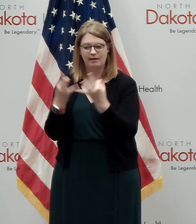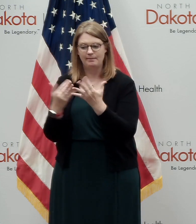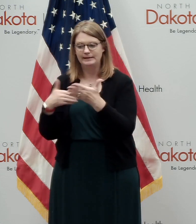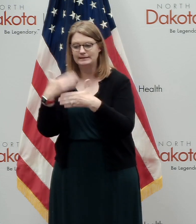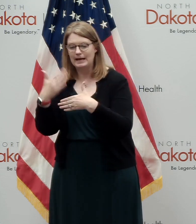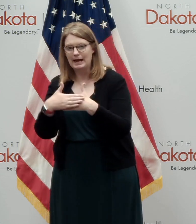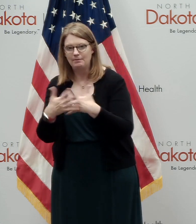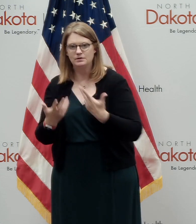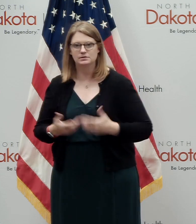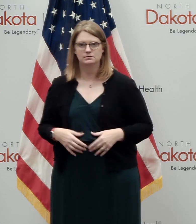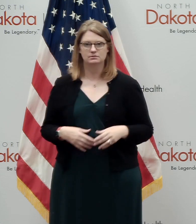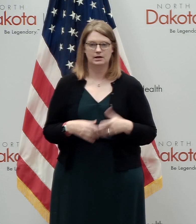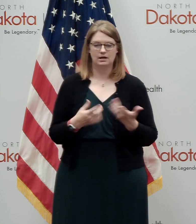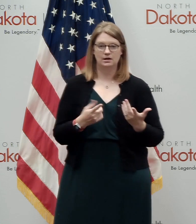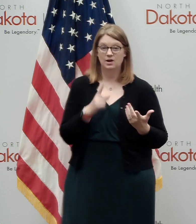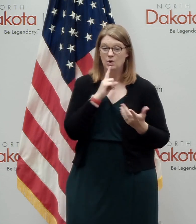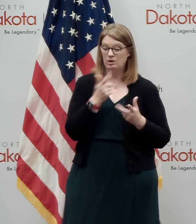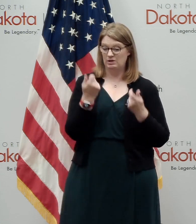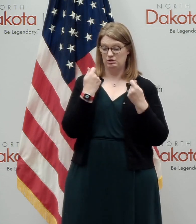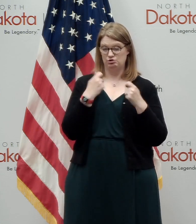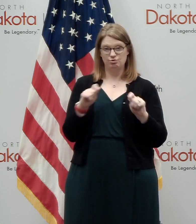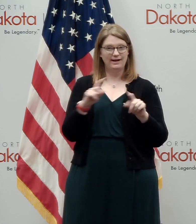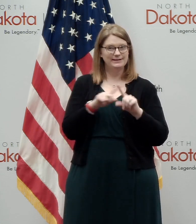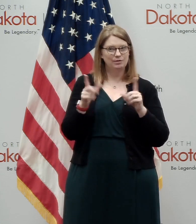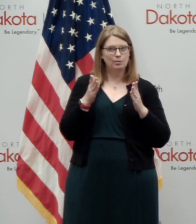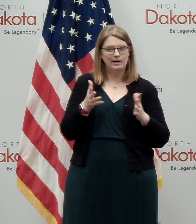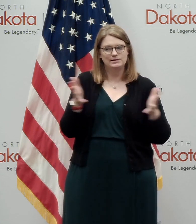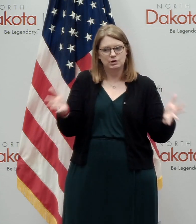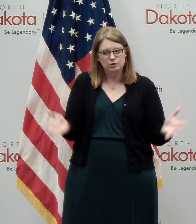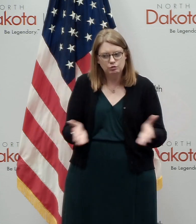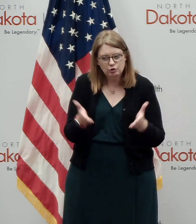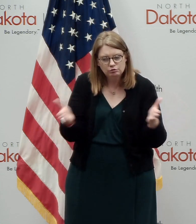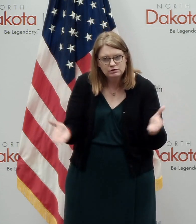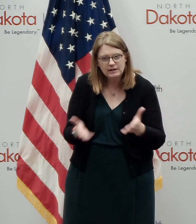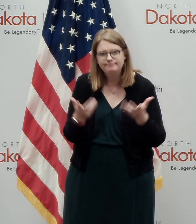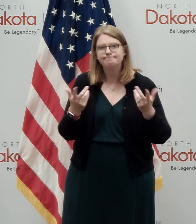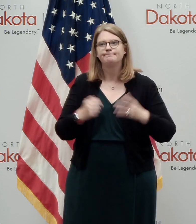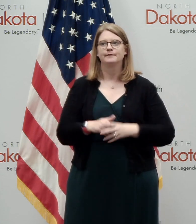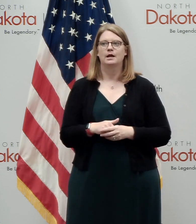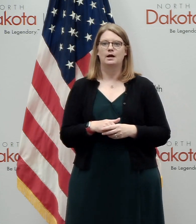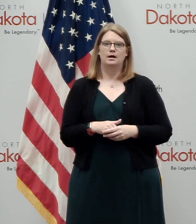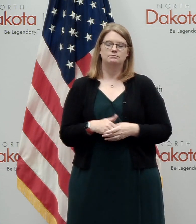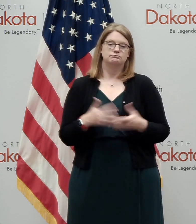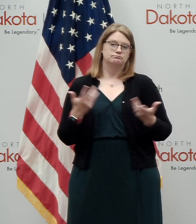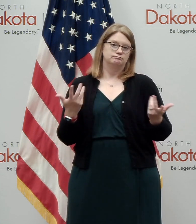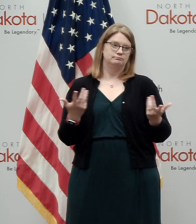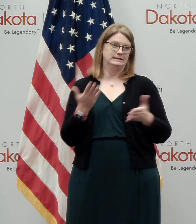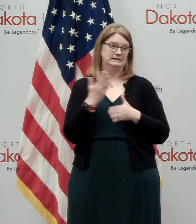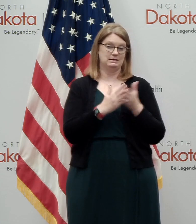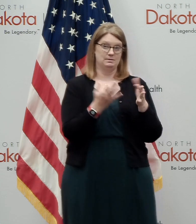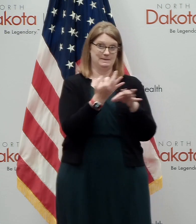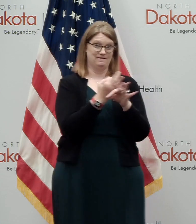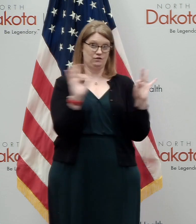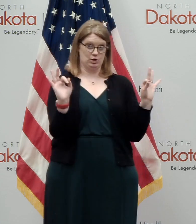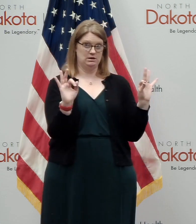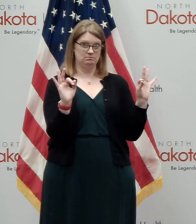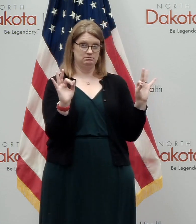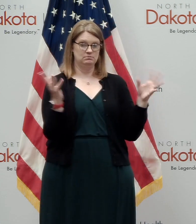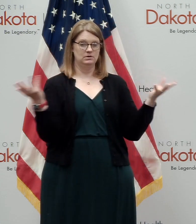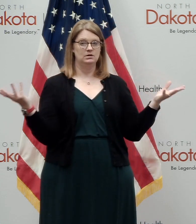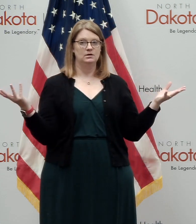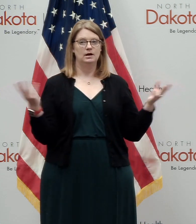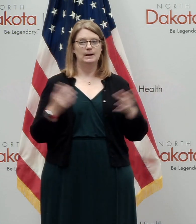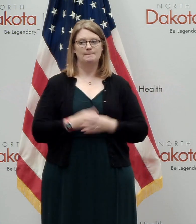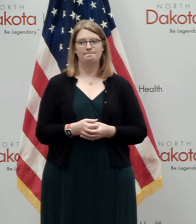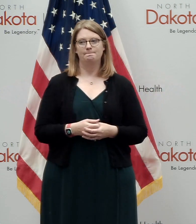turns out we've tried a lot of different ways to encouraging, uh, things. Some of that has, uh, been, as you say, free. Uh, it's, but I think whether